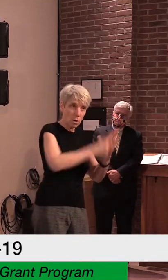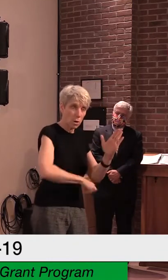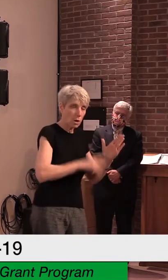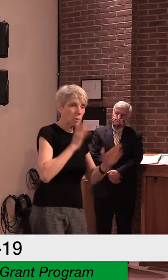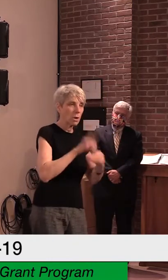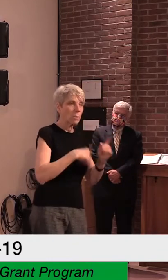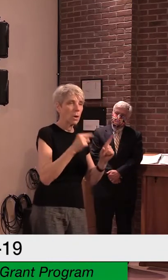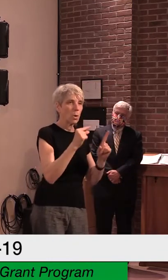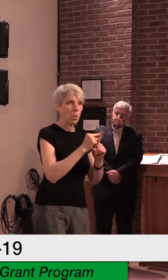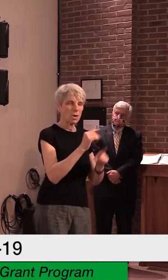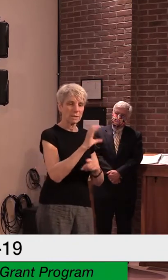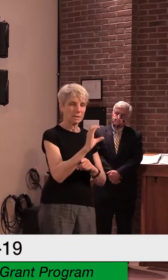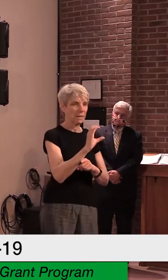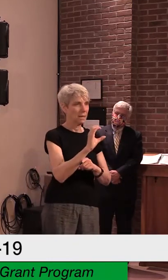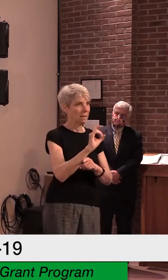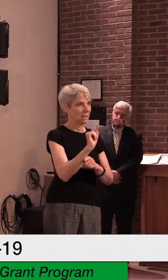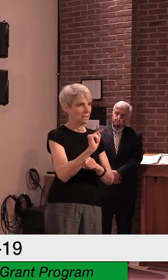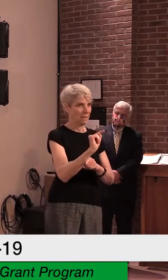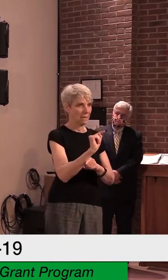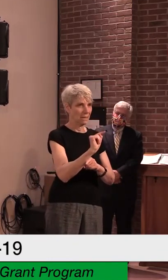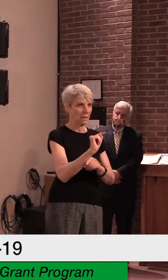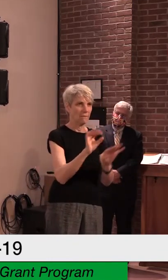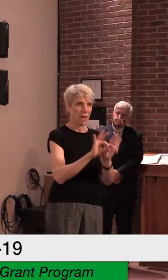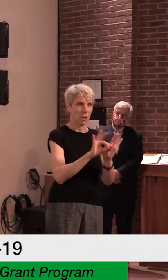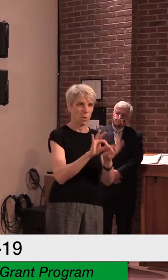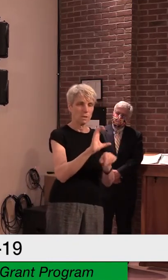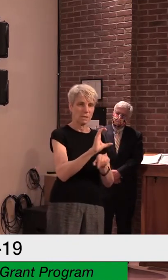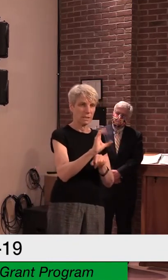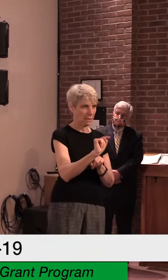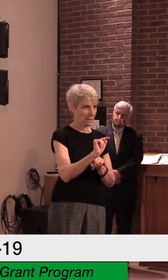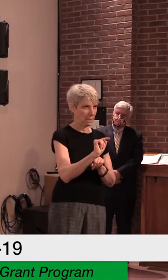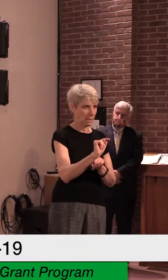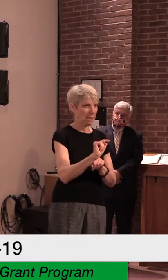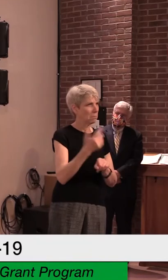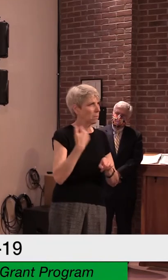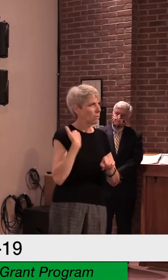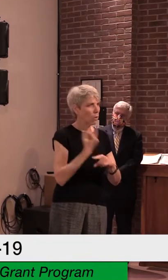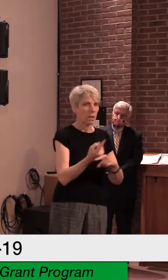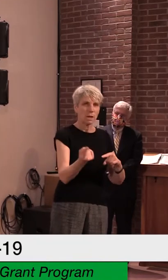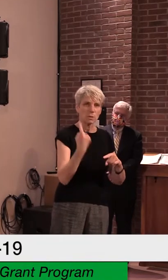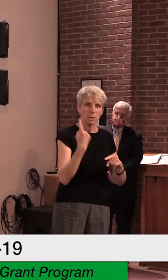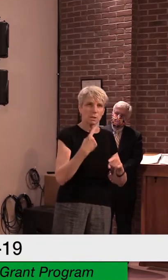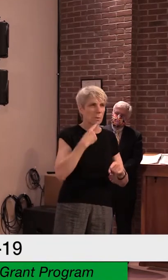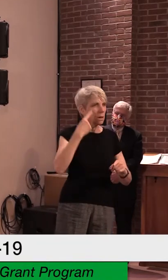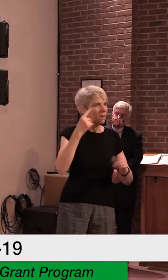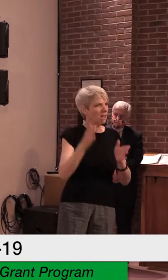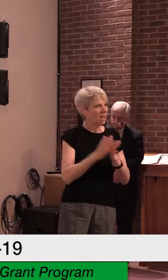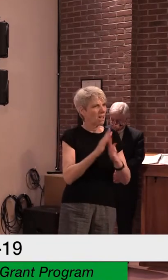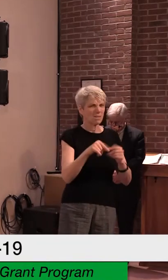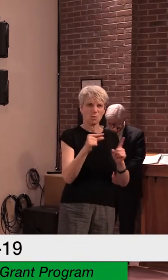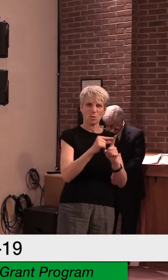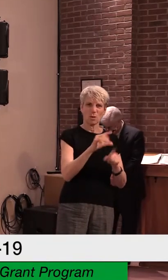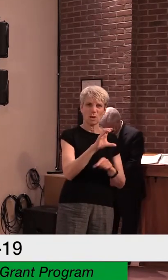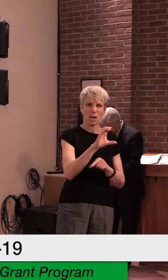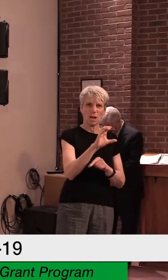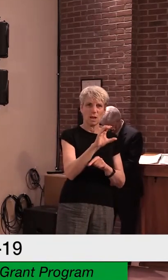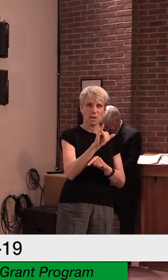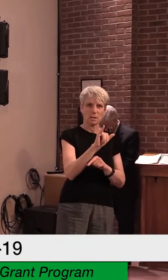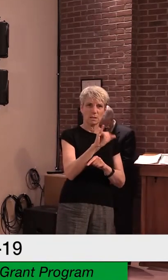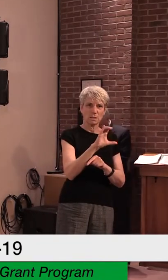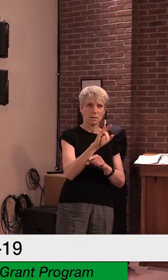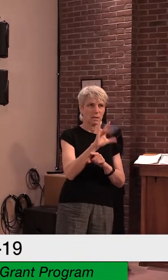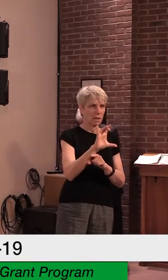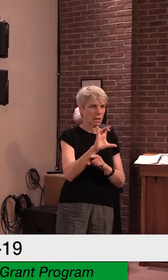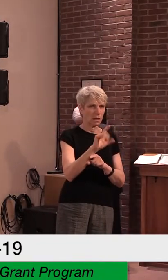or CT value, which we've discussed here previously, but it's an indicator for the amount of